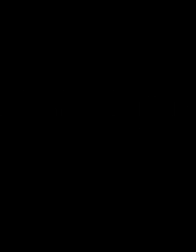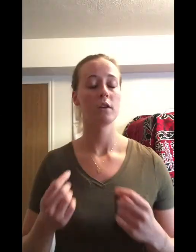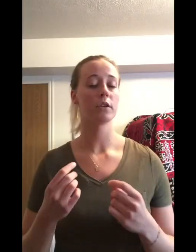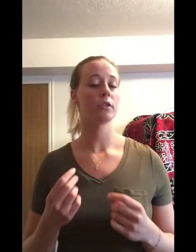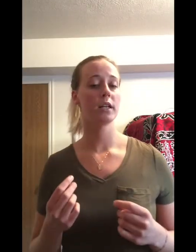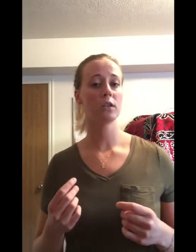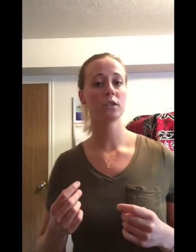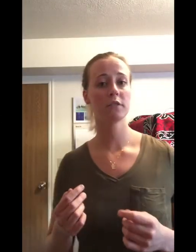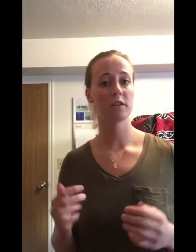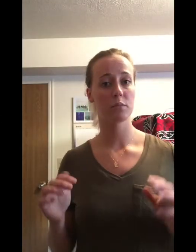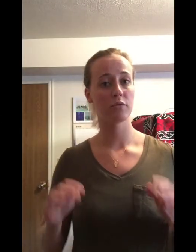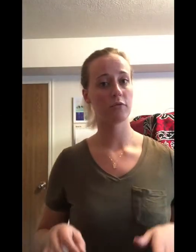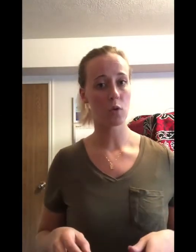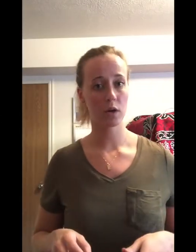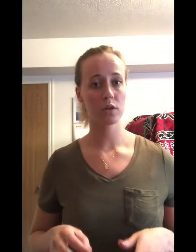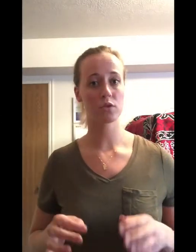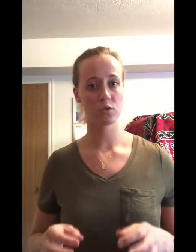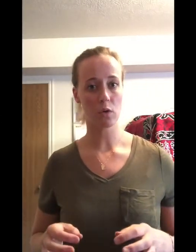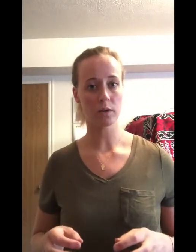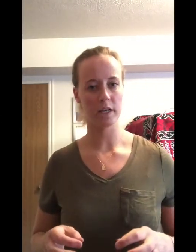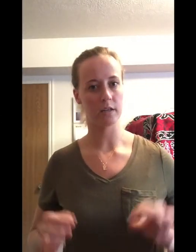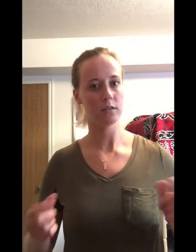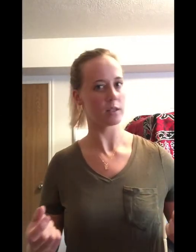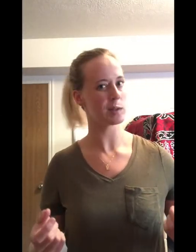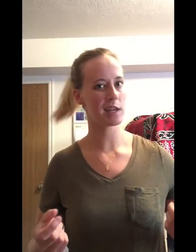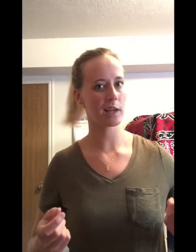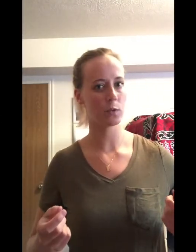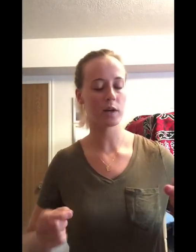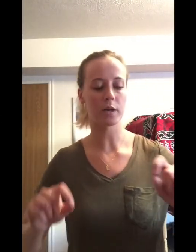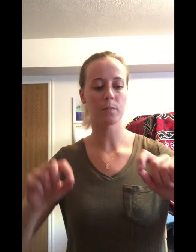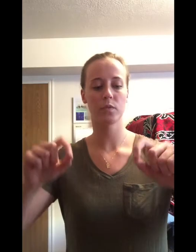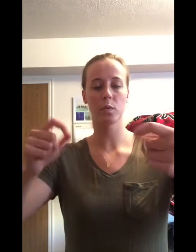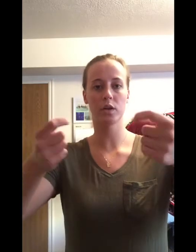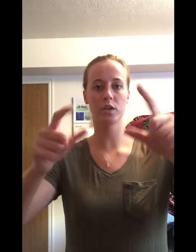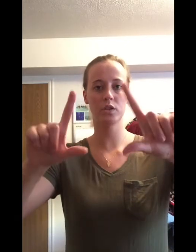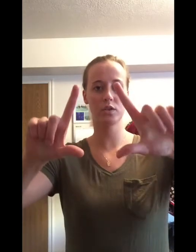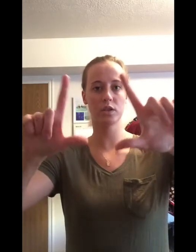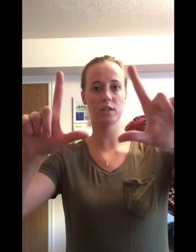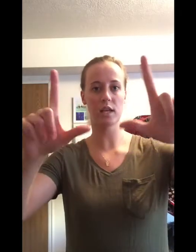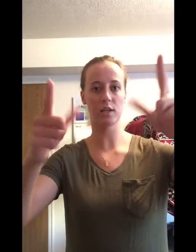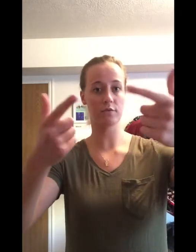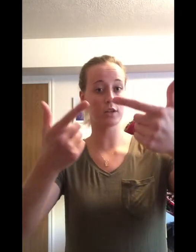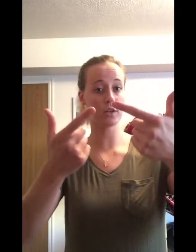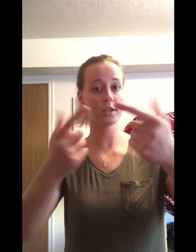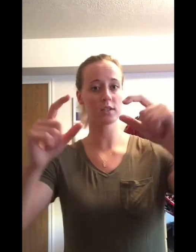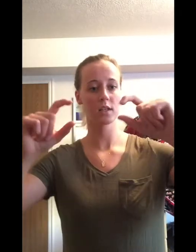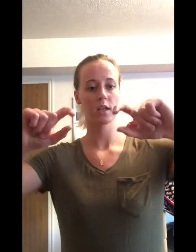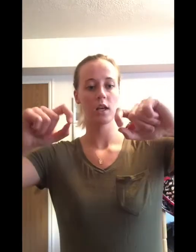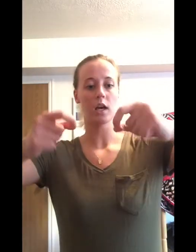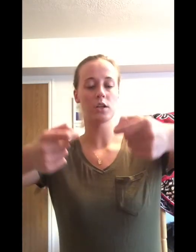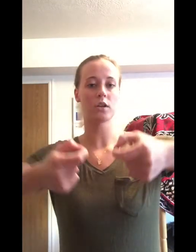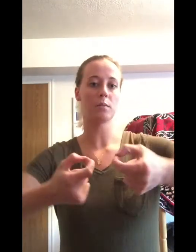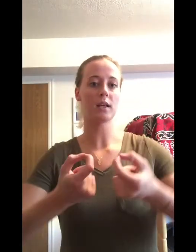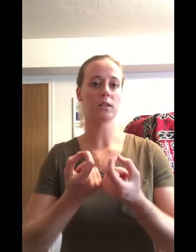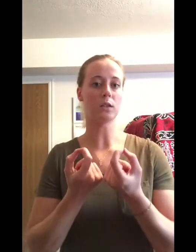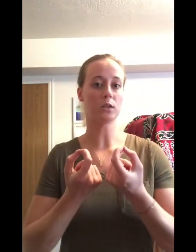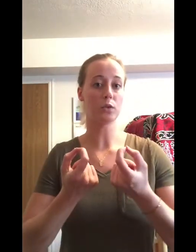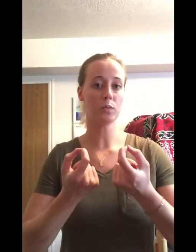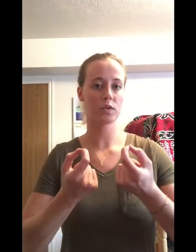For cranial nerve number four, the trochlear, this one's kind of weird. What you're going to do is you're going to take your fingers and you're going to make little loops